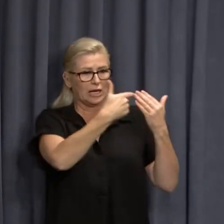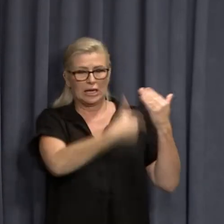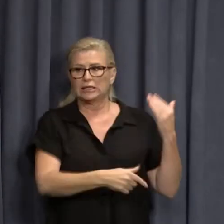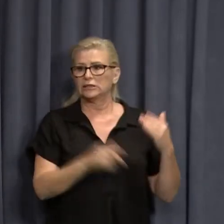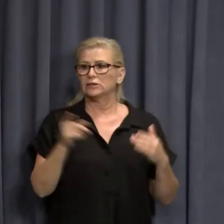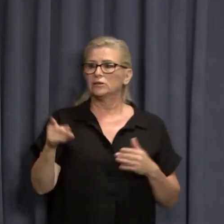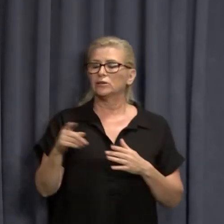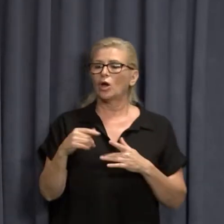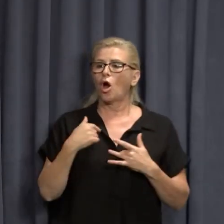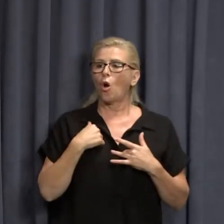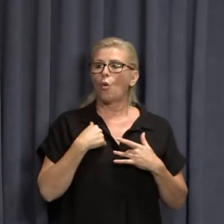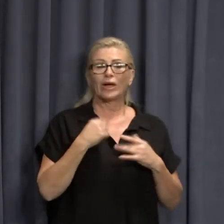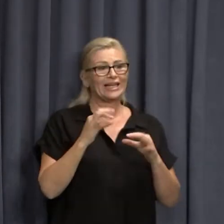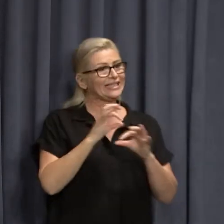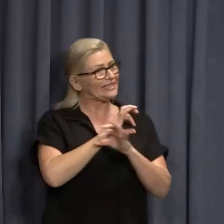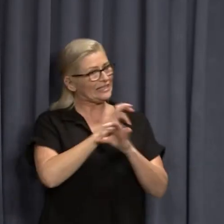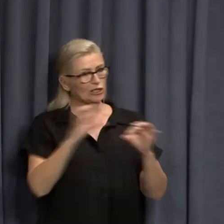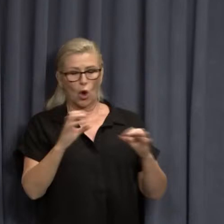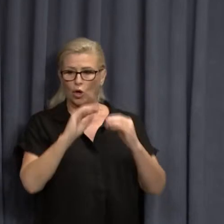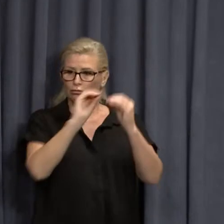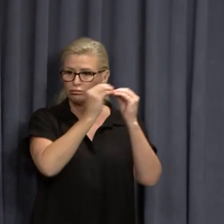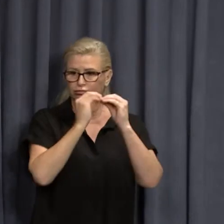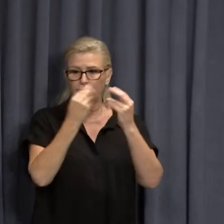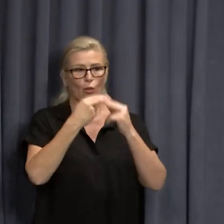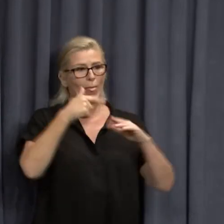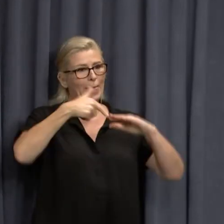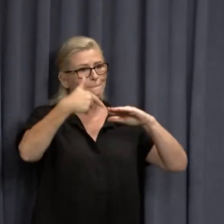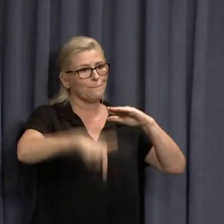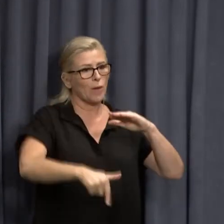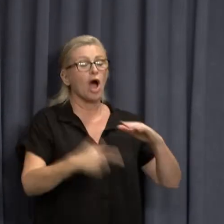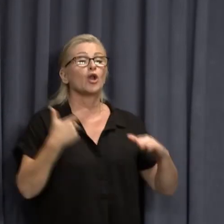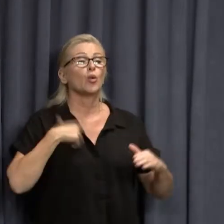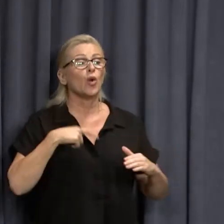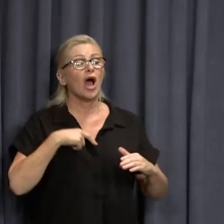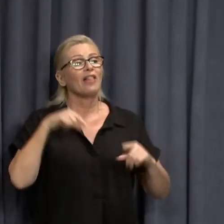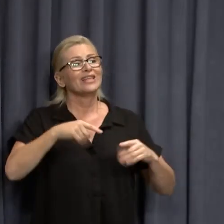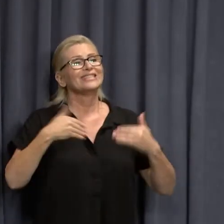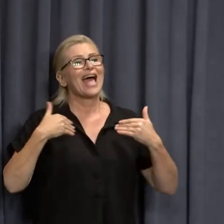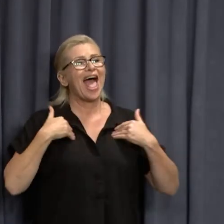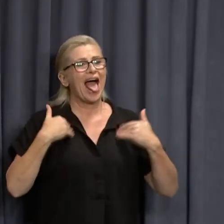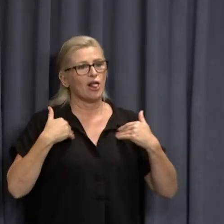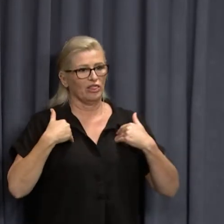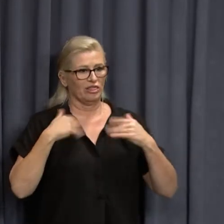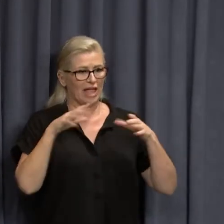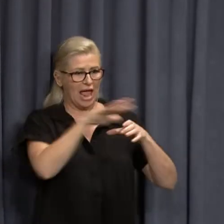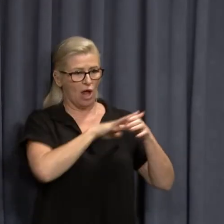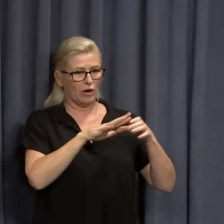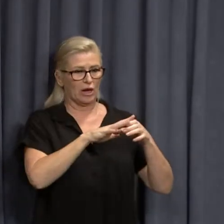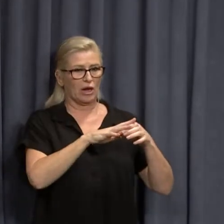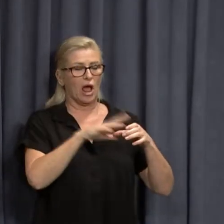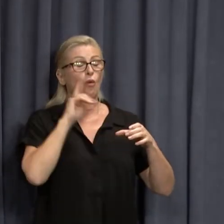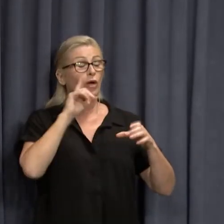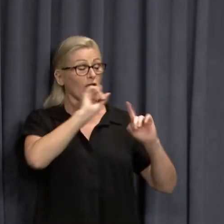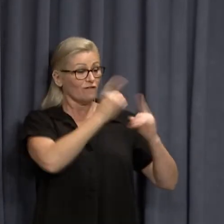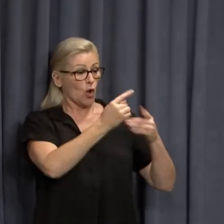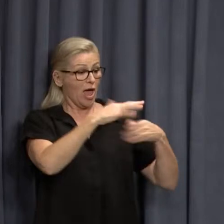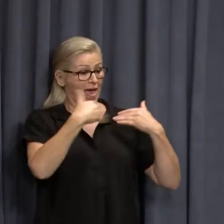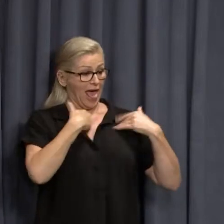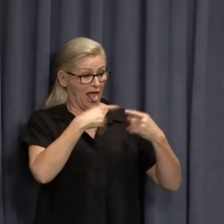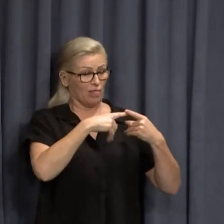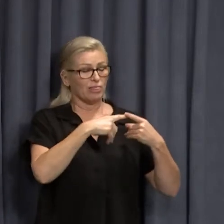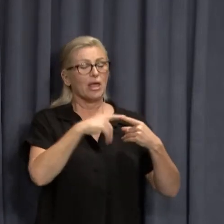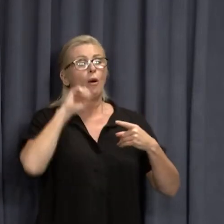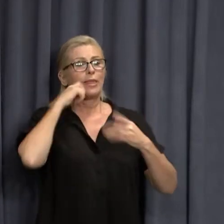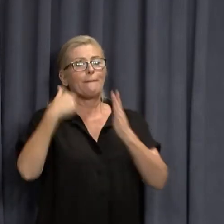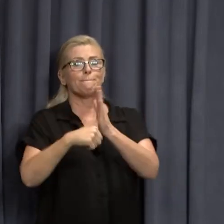consultation with them because it was a health decision. And if you get the health outcomes right, the economic outcomes will follow. So over the course